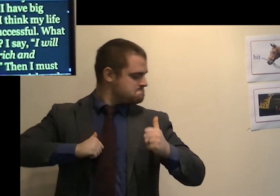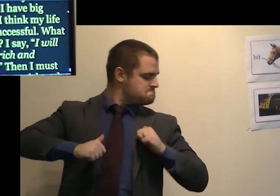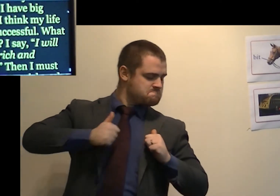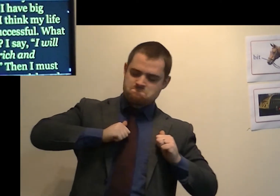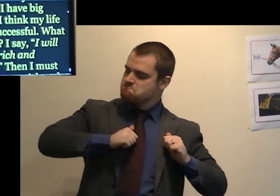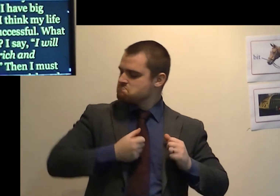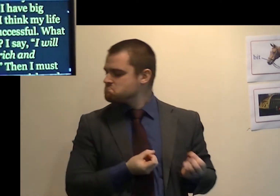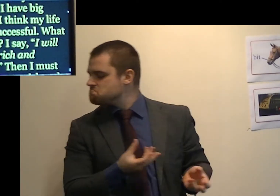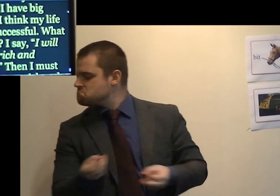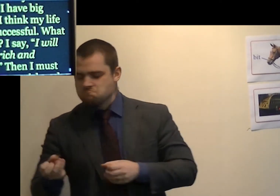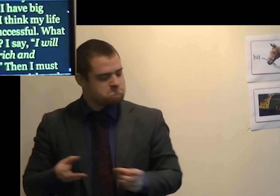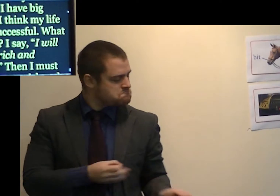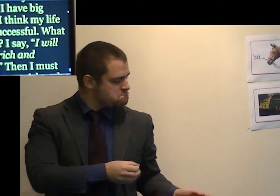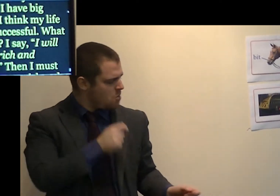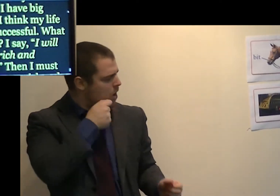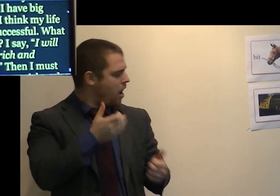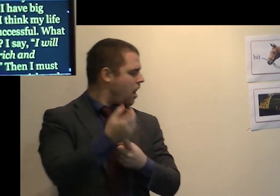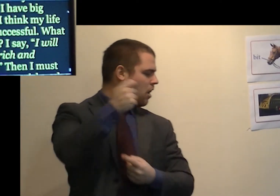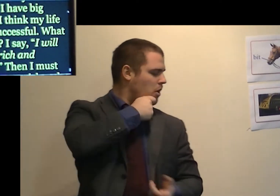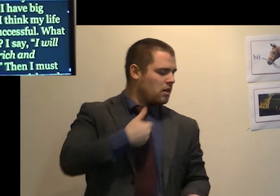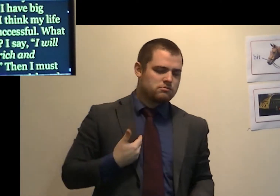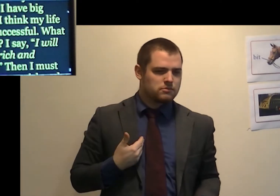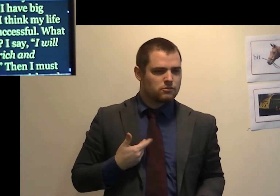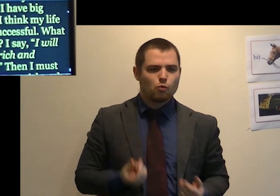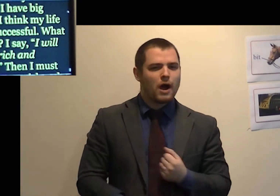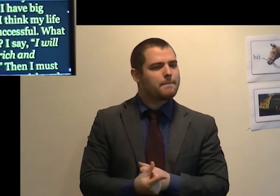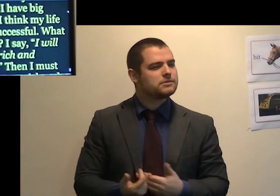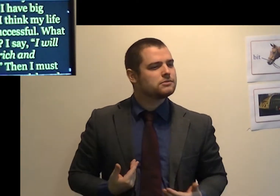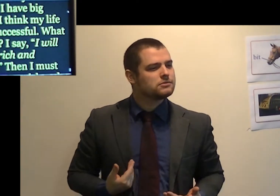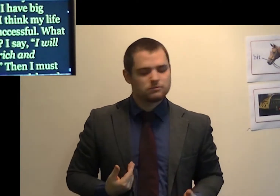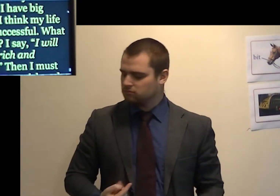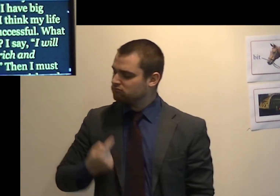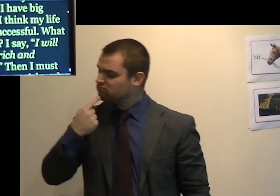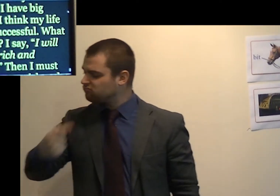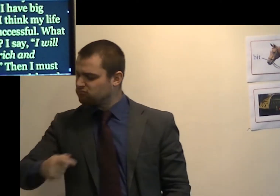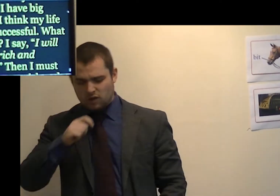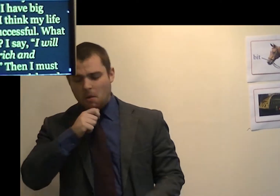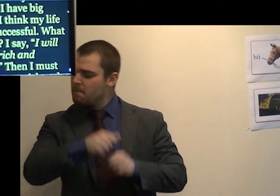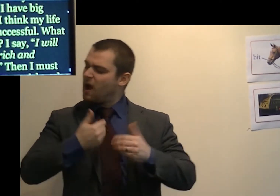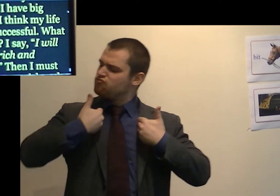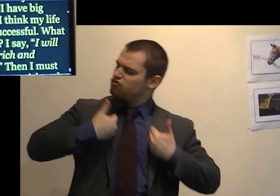What happens? I say I will become rich and famous.